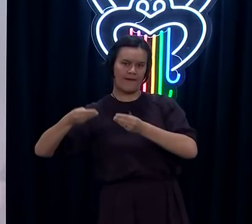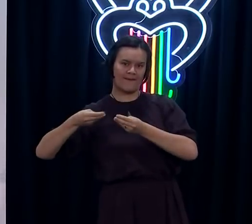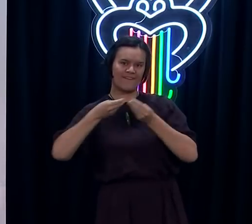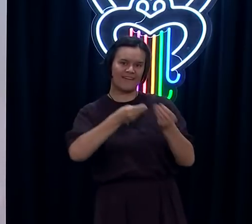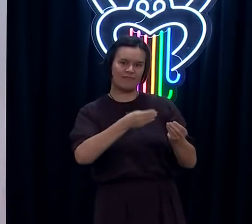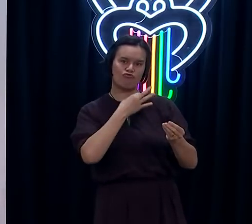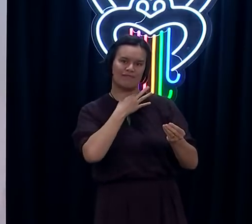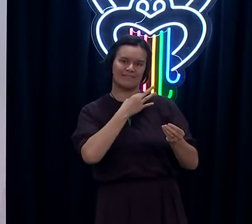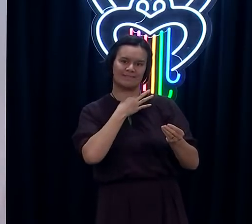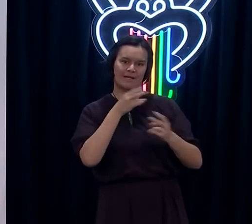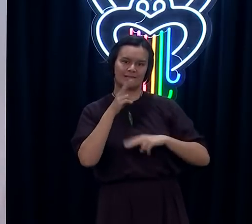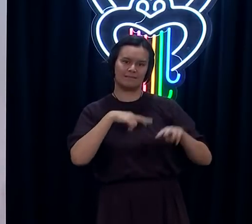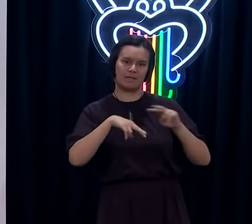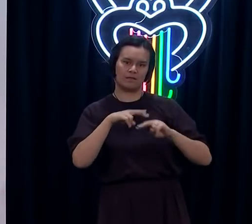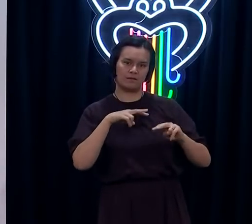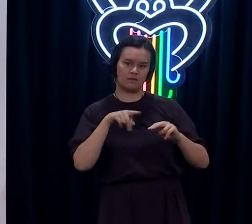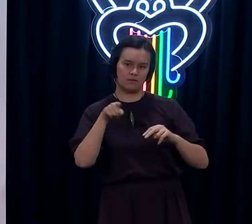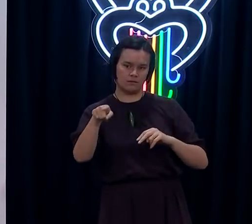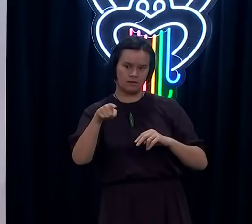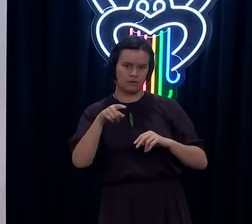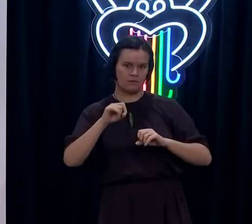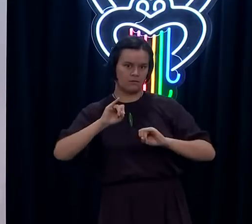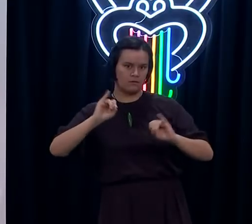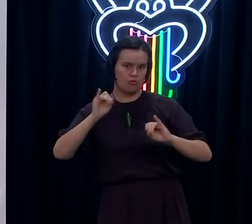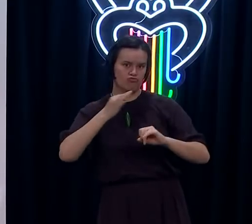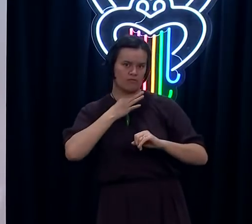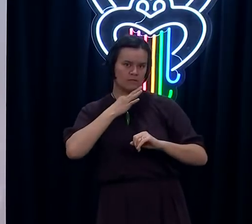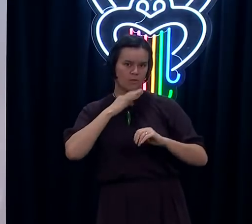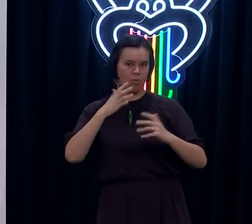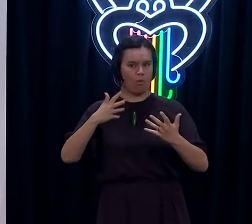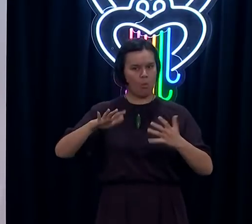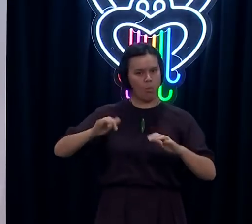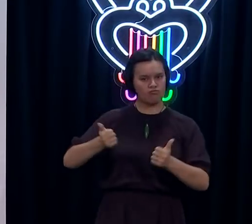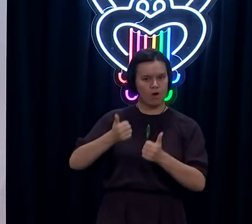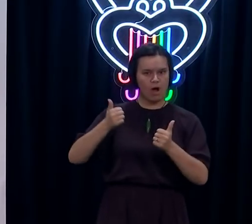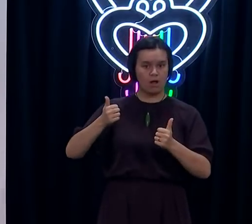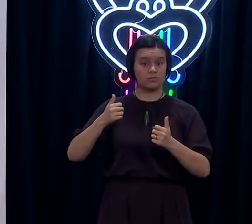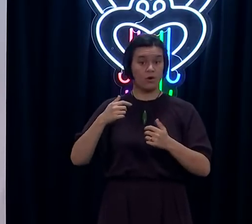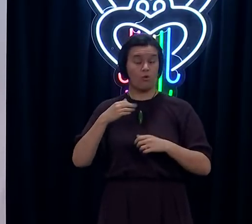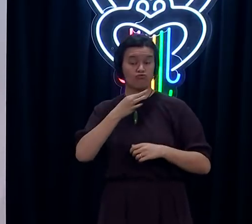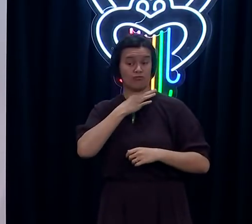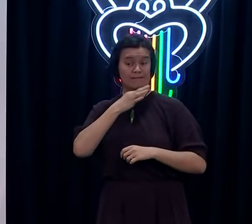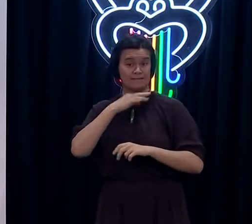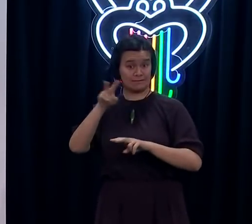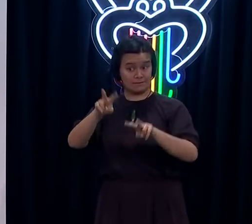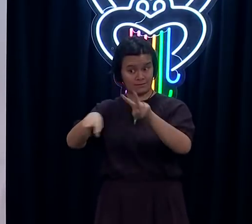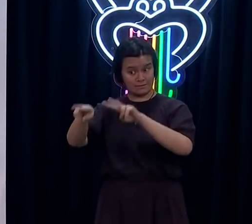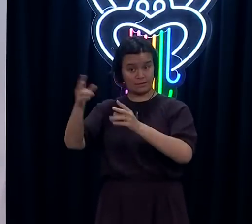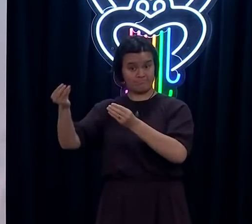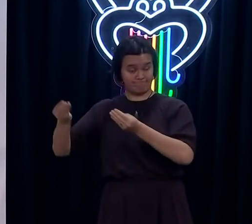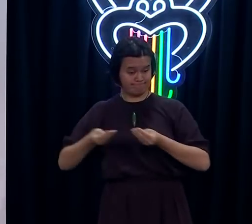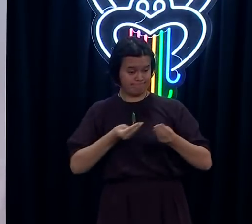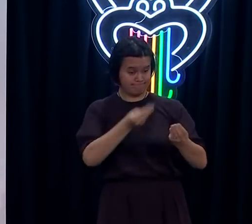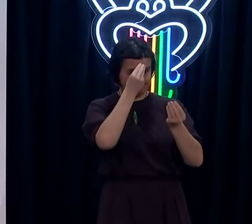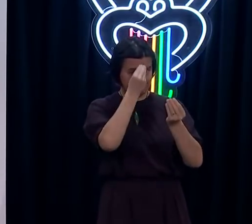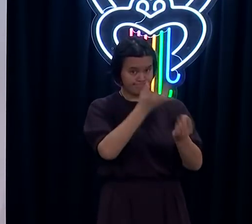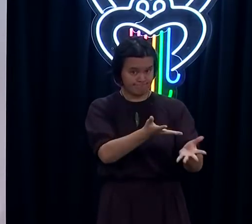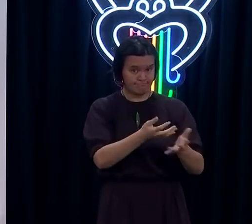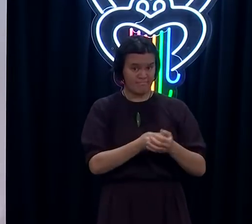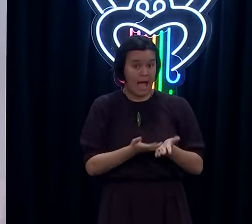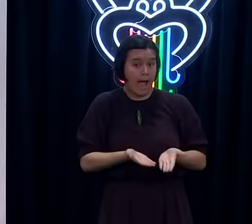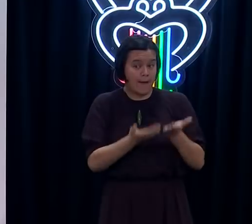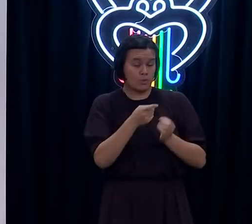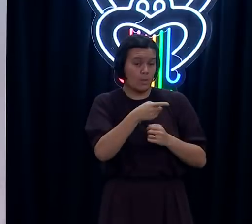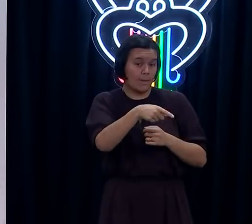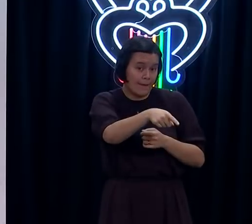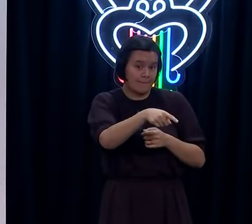their next steps or whether or not they undertake a visit or a tour. And so that happened in this case but as I say that's relatively routine. It's then up to